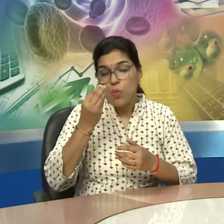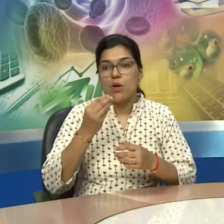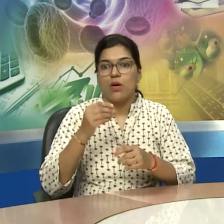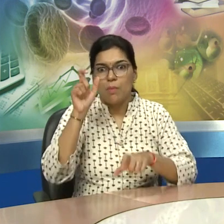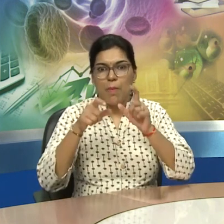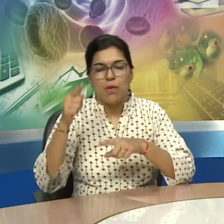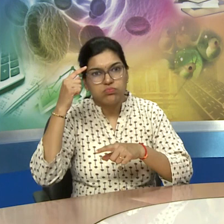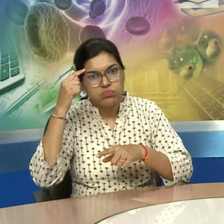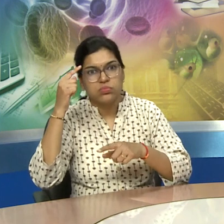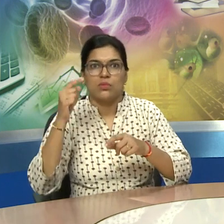and